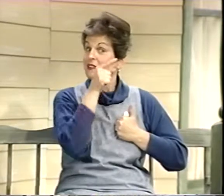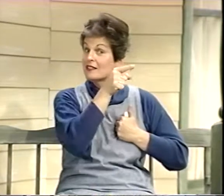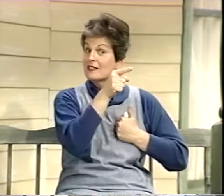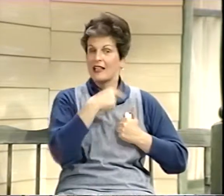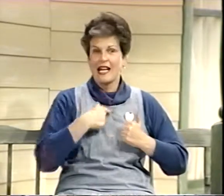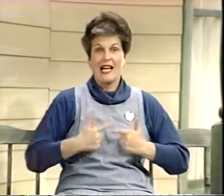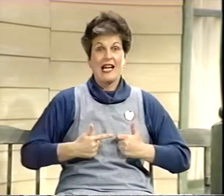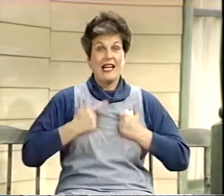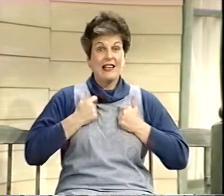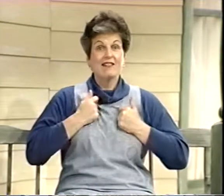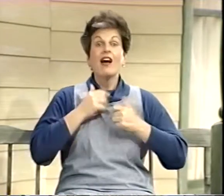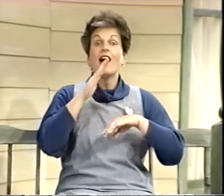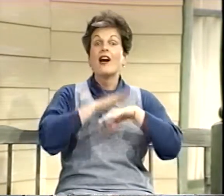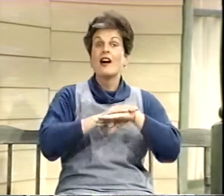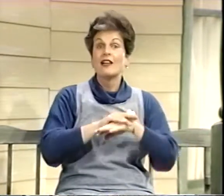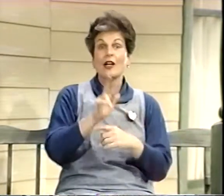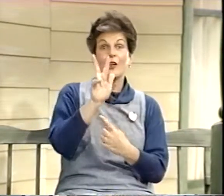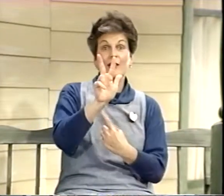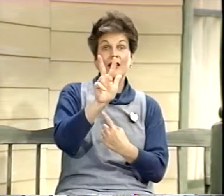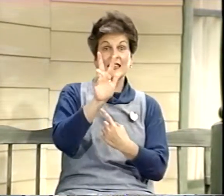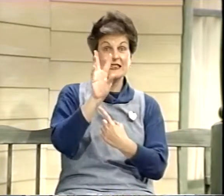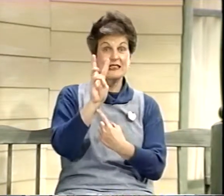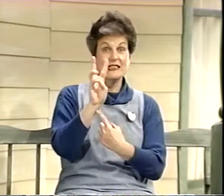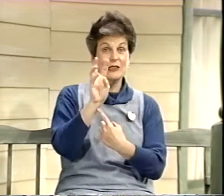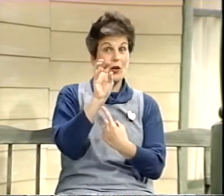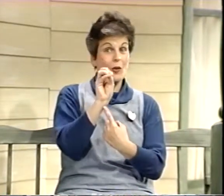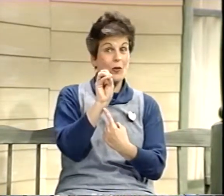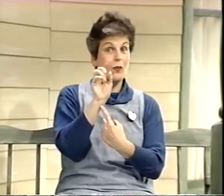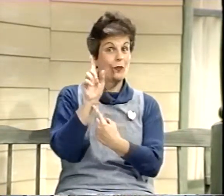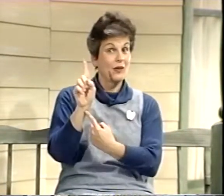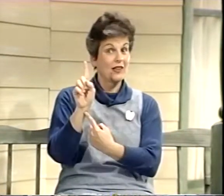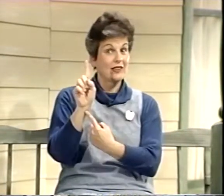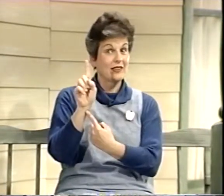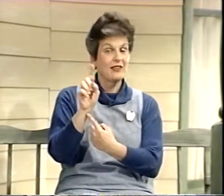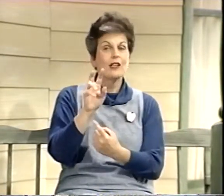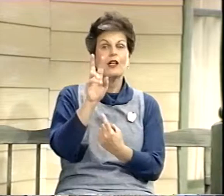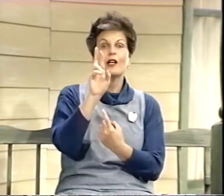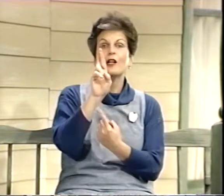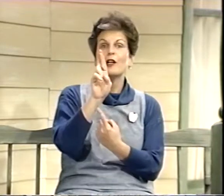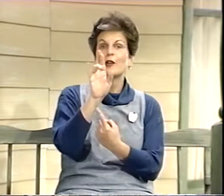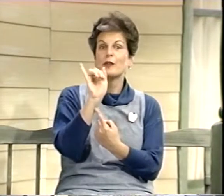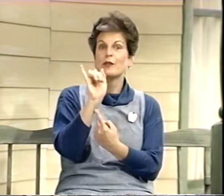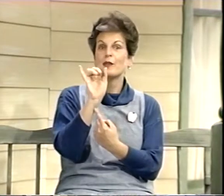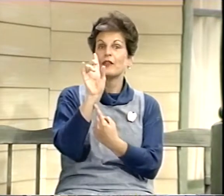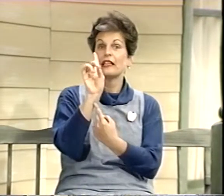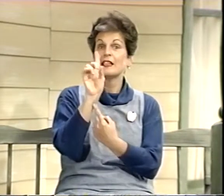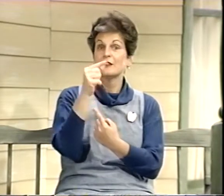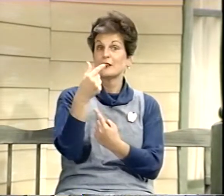address. I live at 3601 Ridge